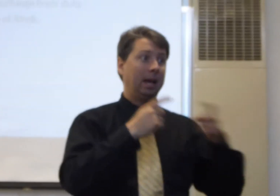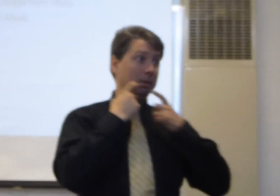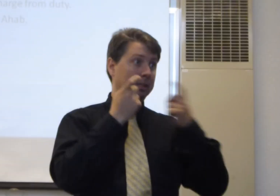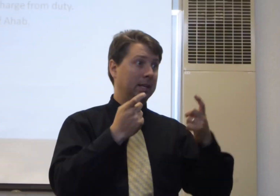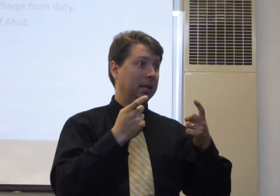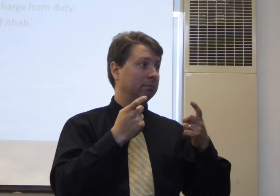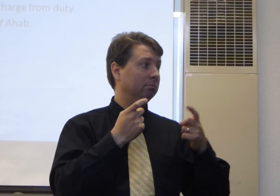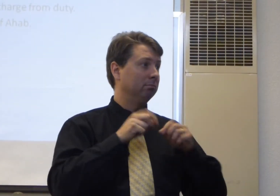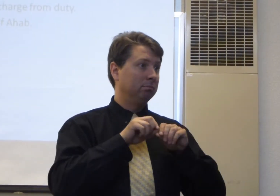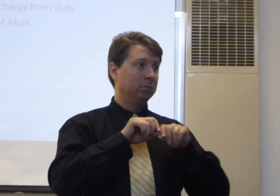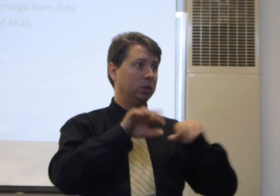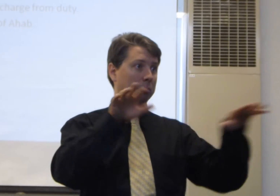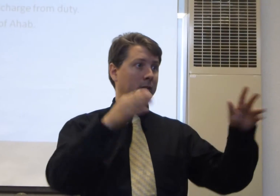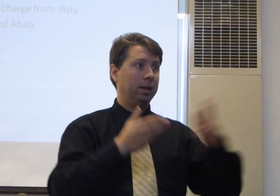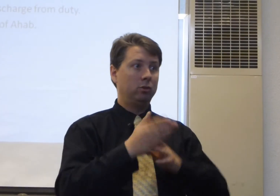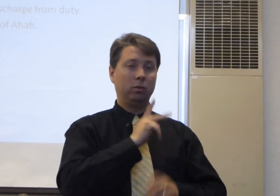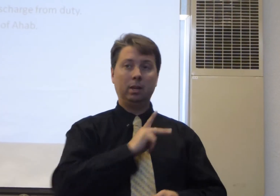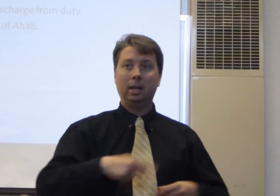same for the